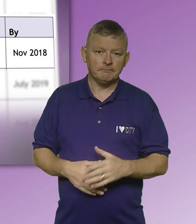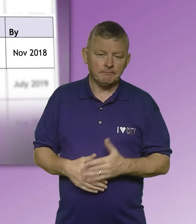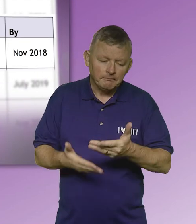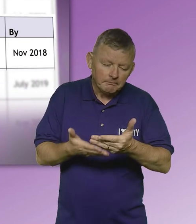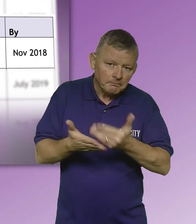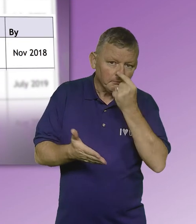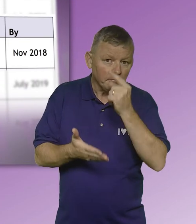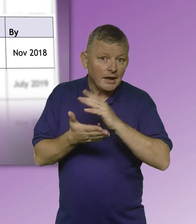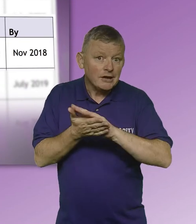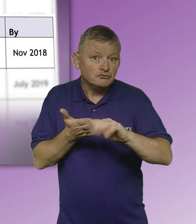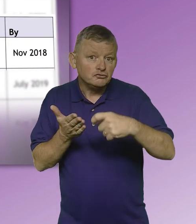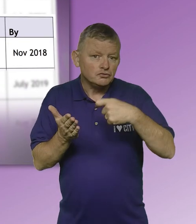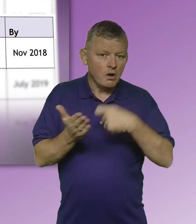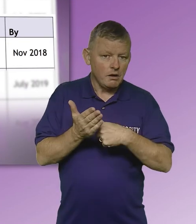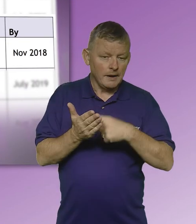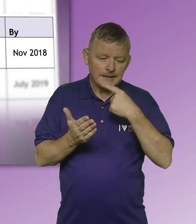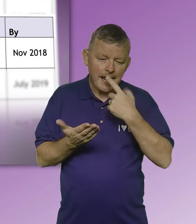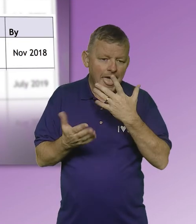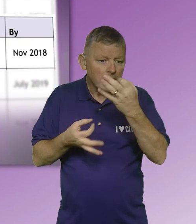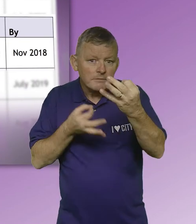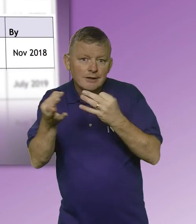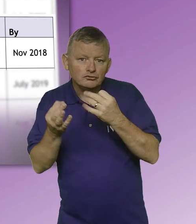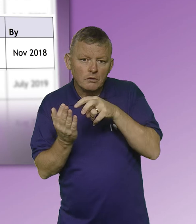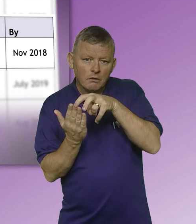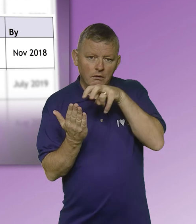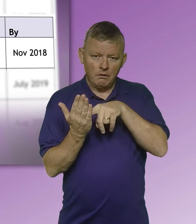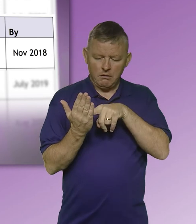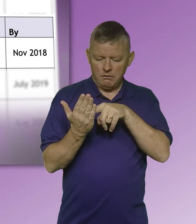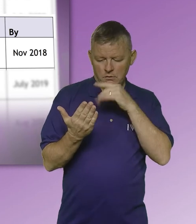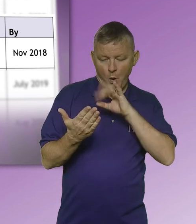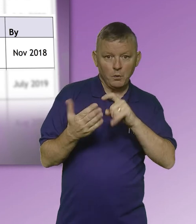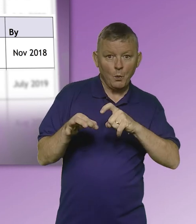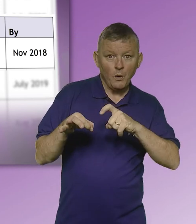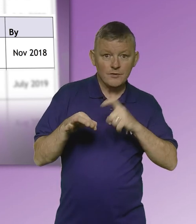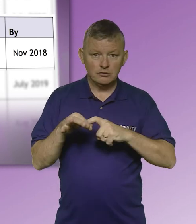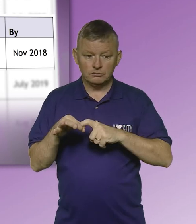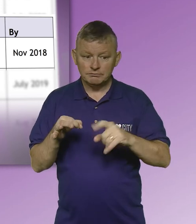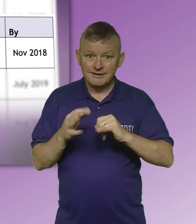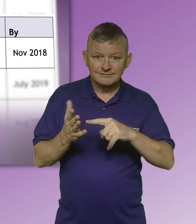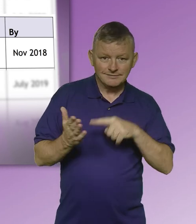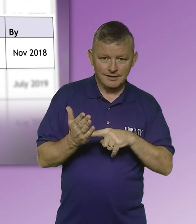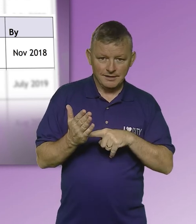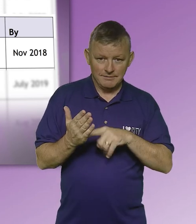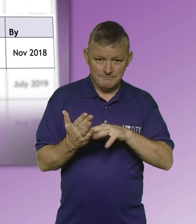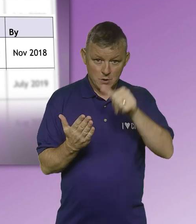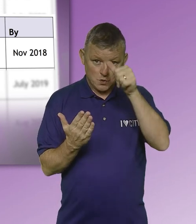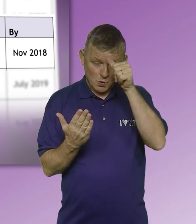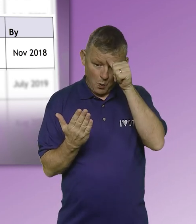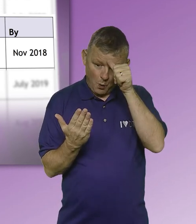Discuss the possibility of HR, including on applications, competence or a qualification in BSL, as a